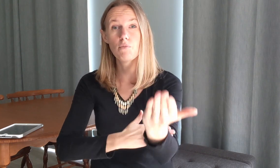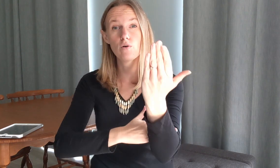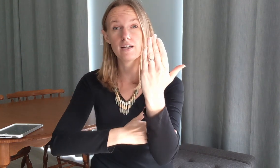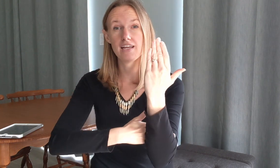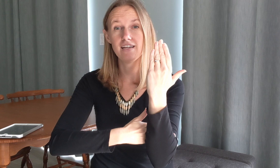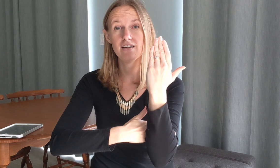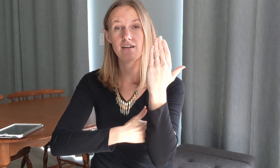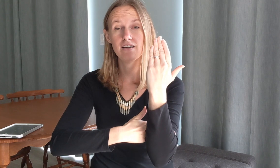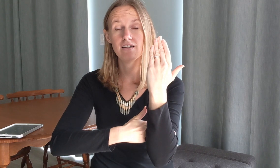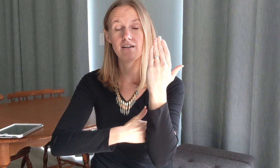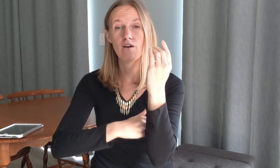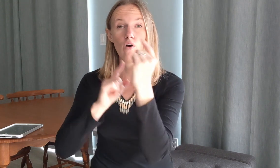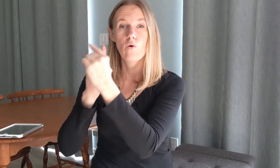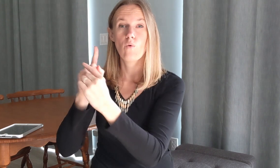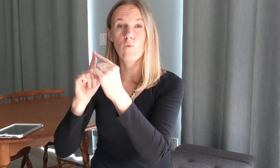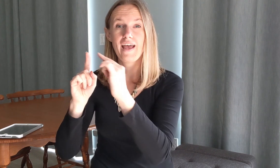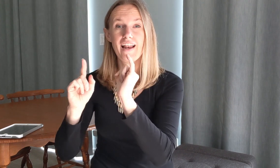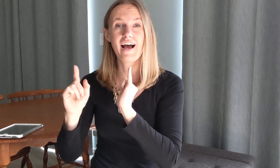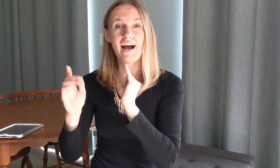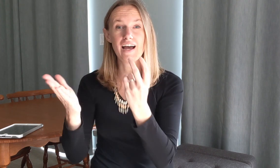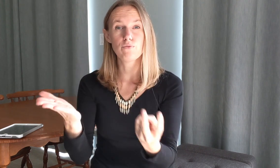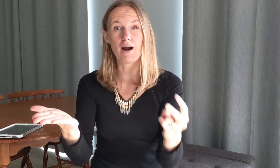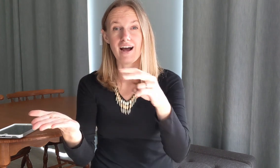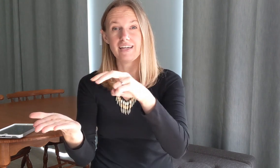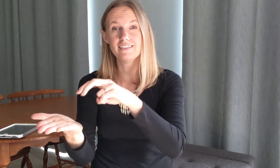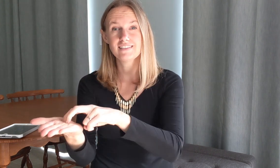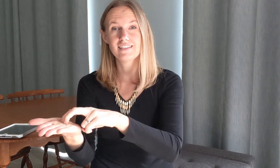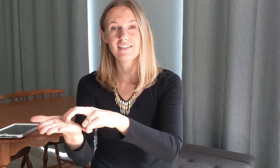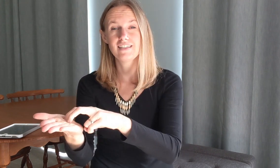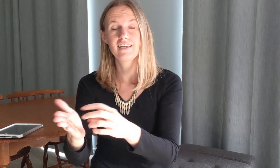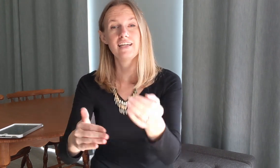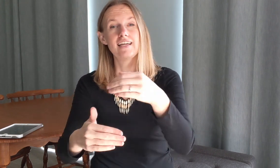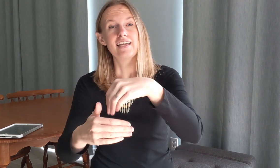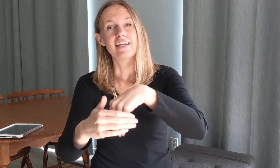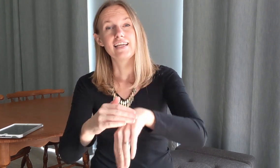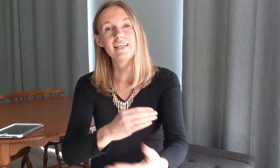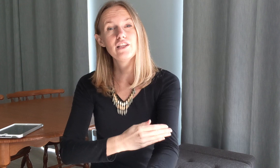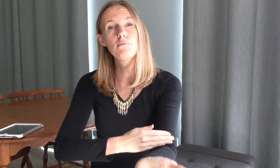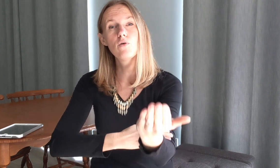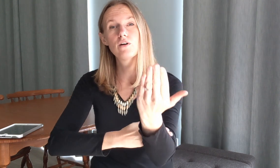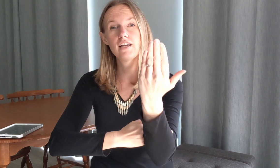morning when I rise in the morning